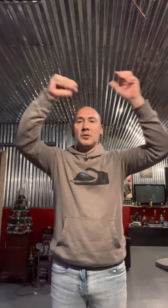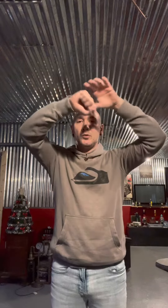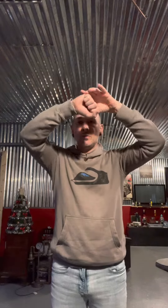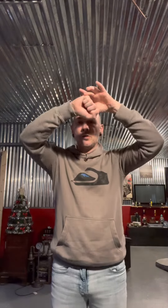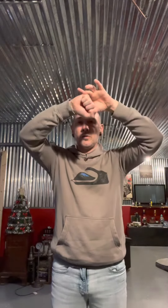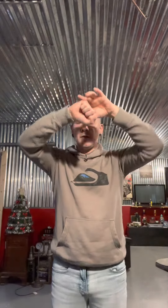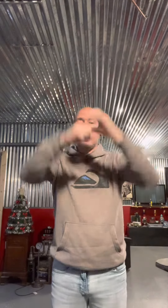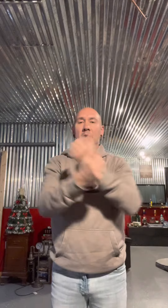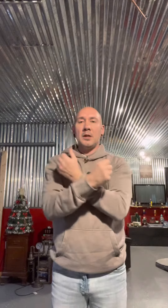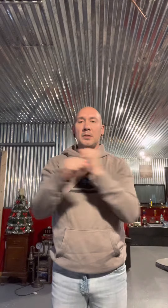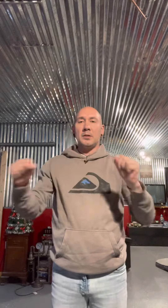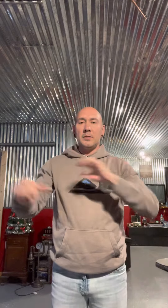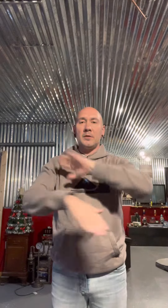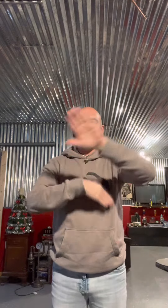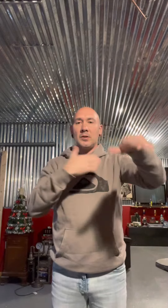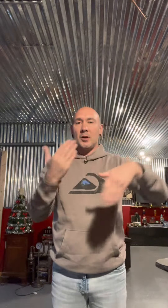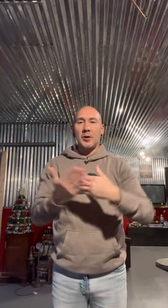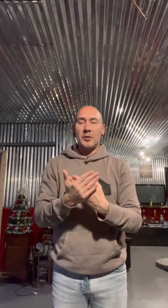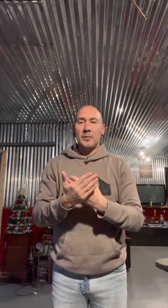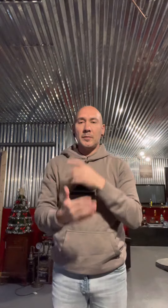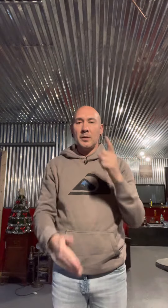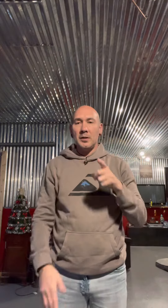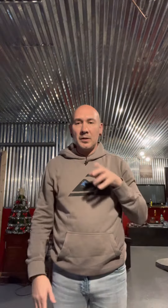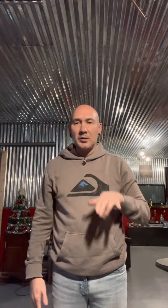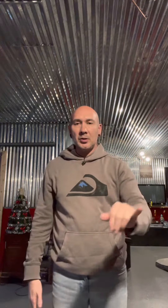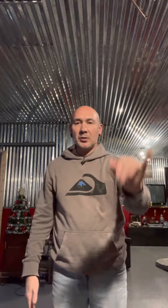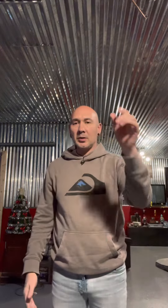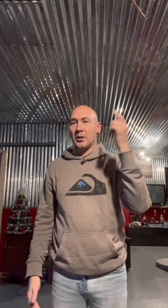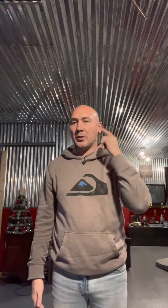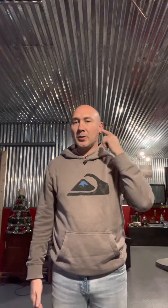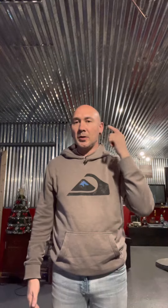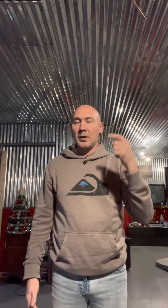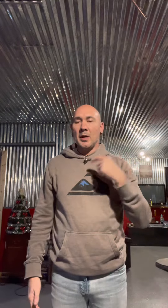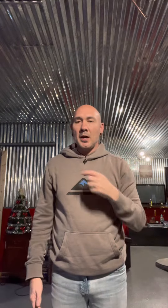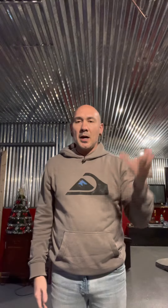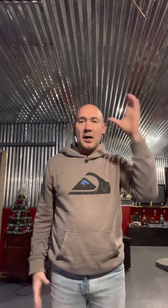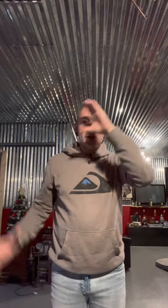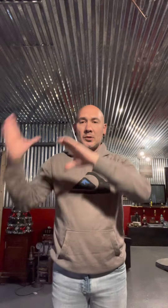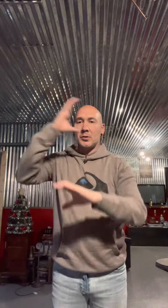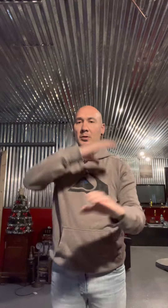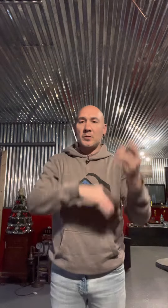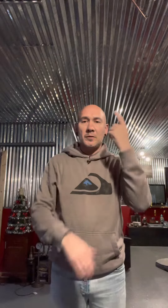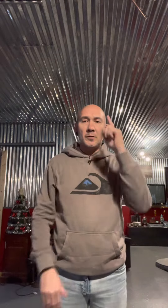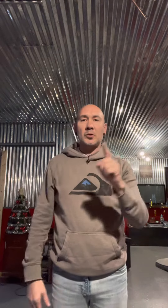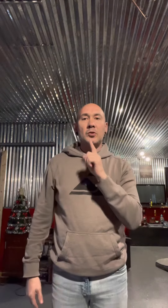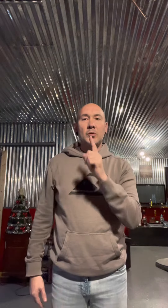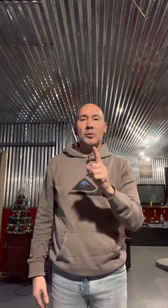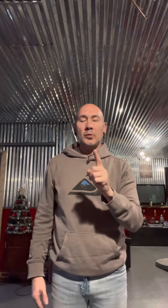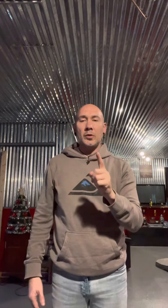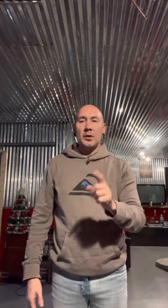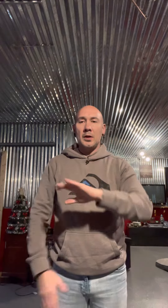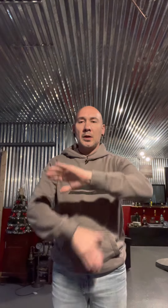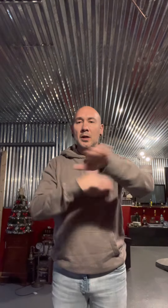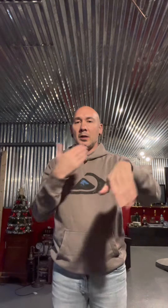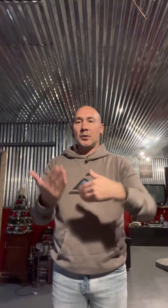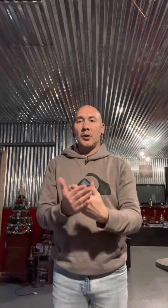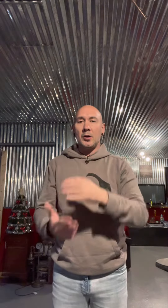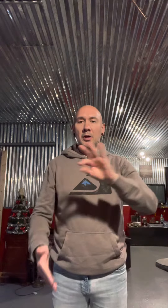to earth. Delivered us all, it's eternally heard. I search for truth, and all I